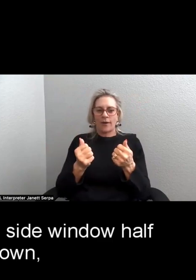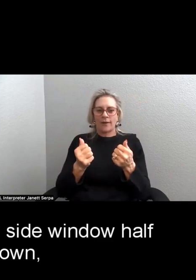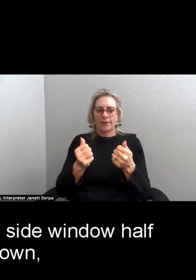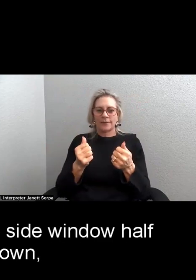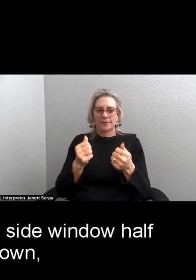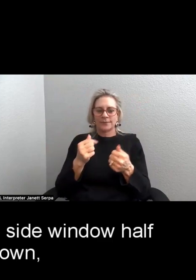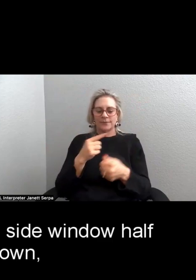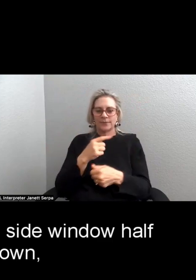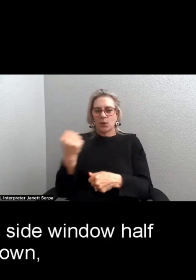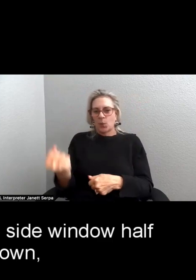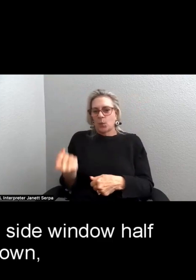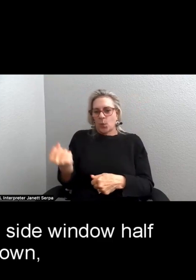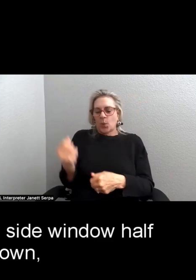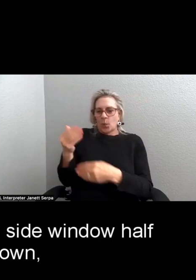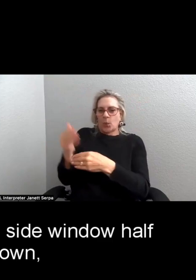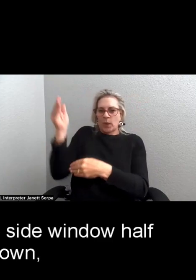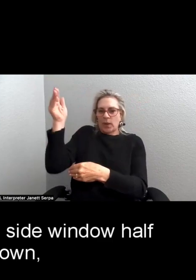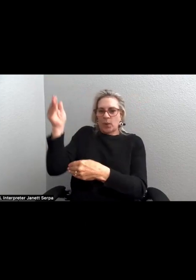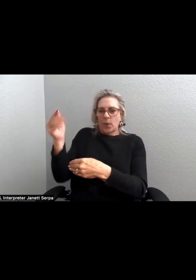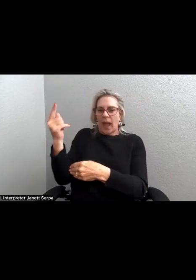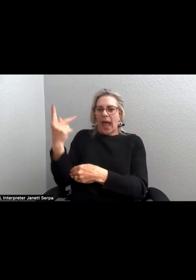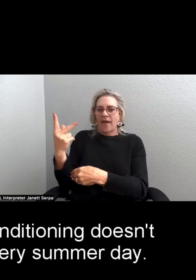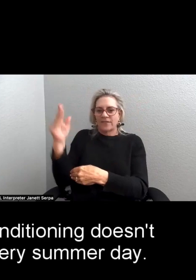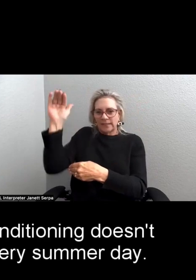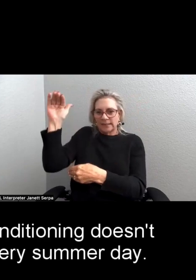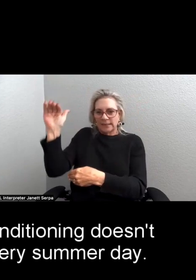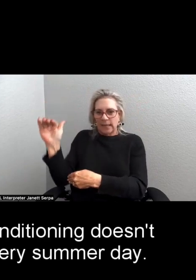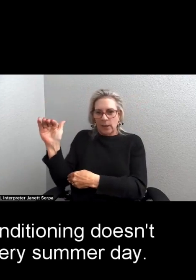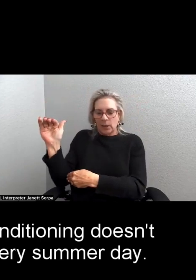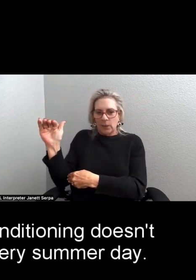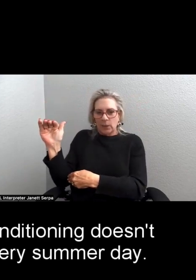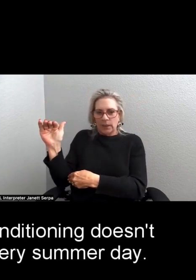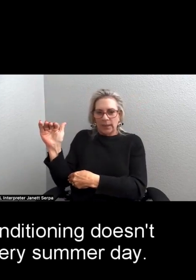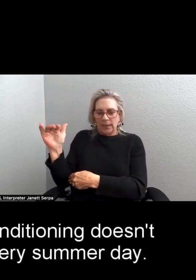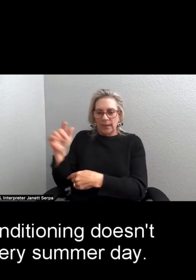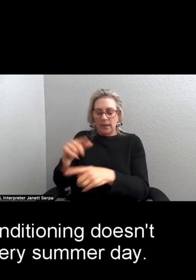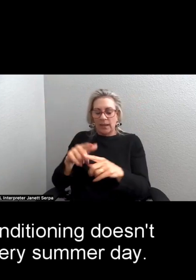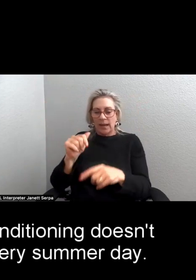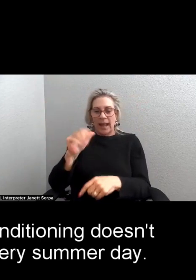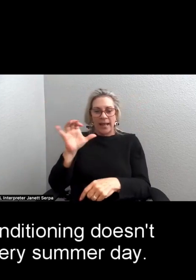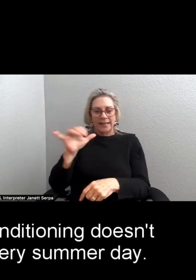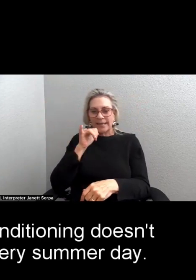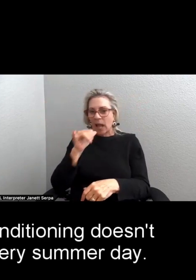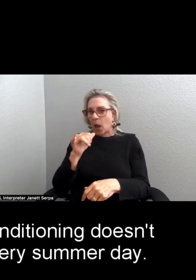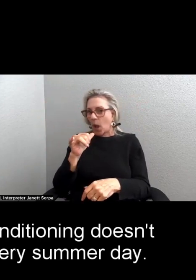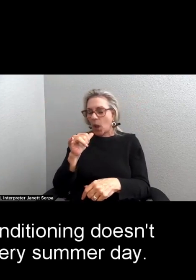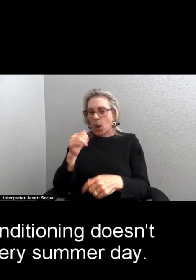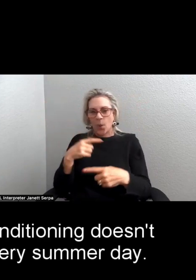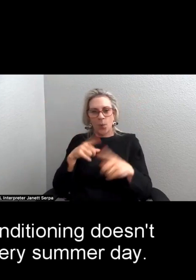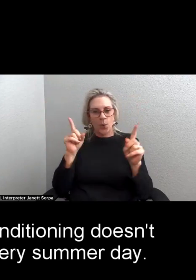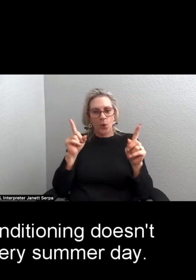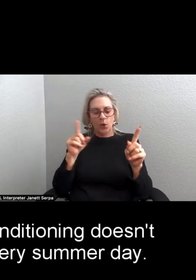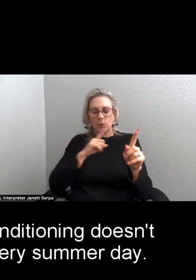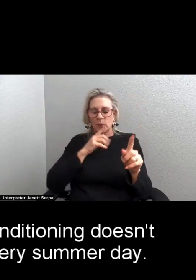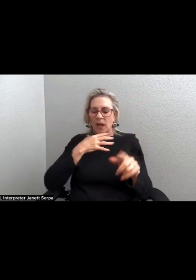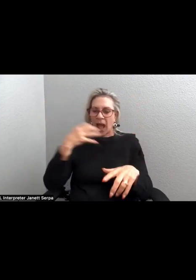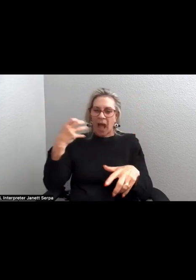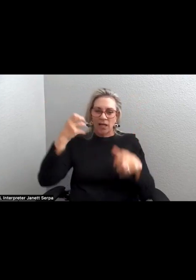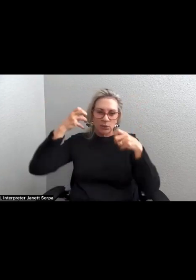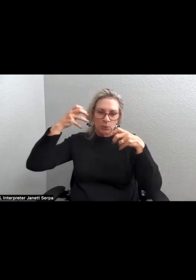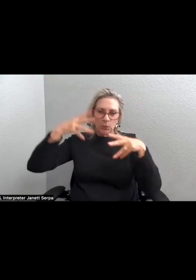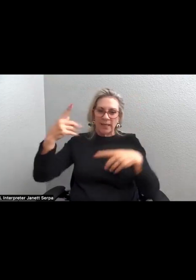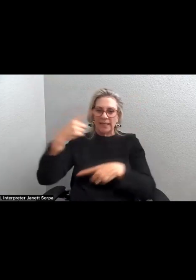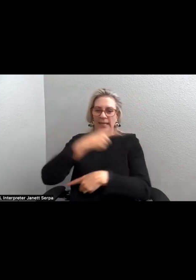driver's side window halfway down. The stuttering air conditioning doesn't work on the sweltery summer day.